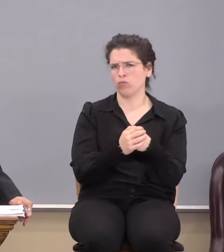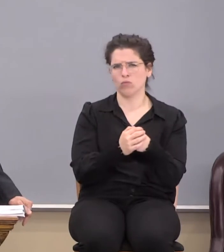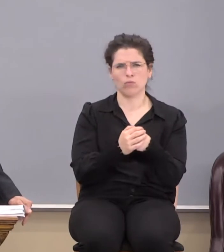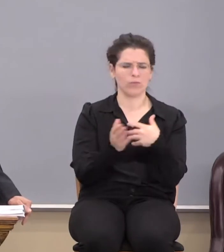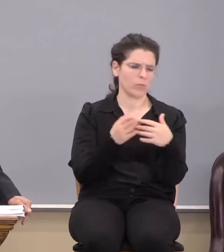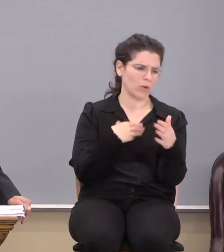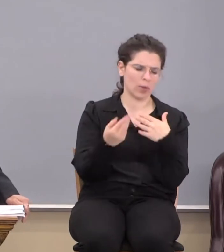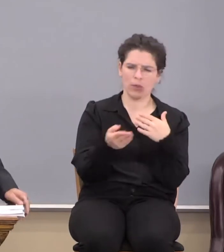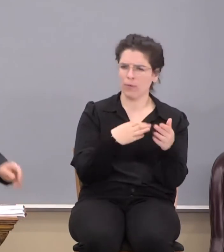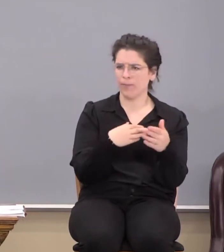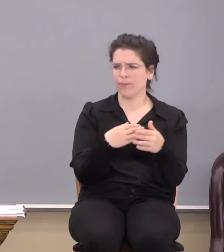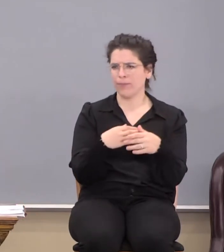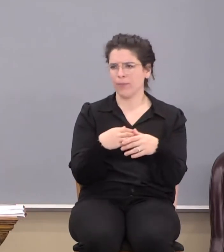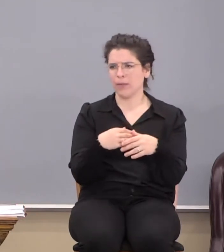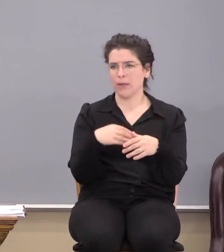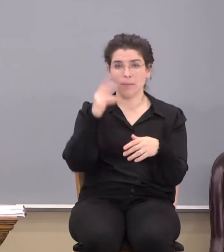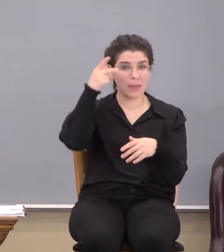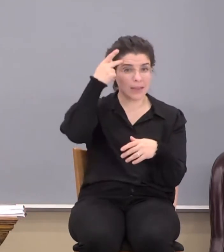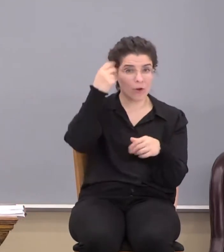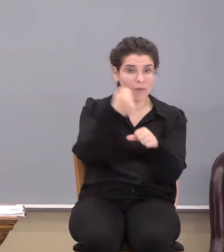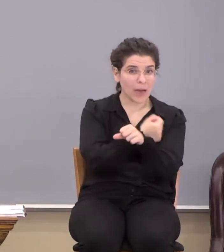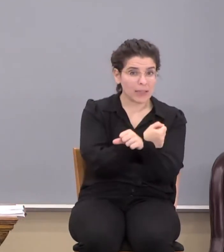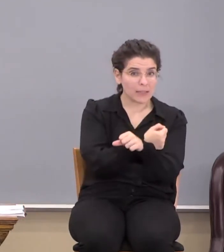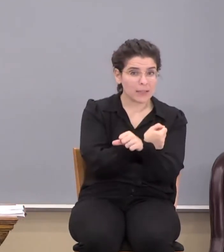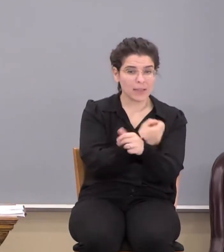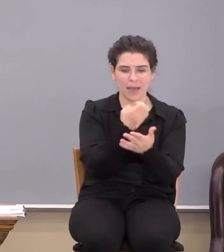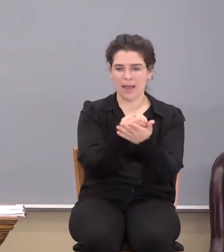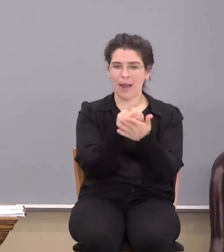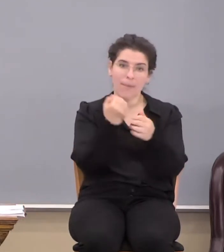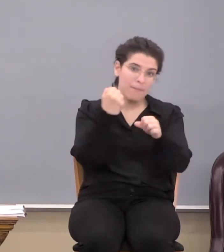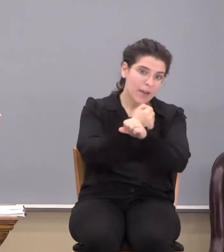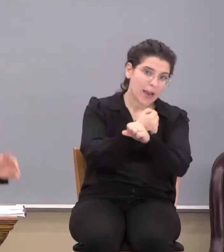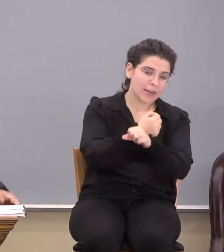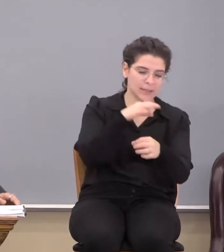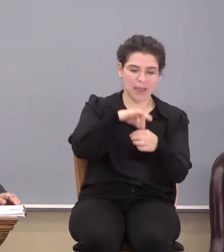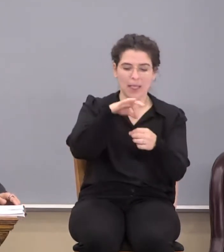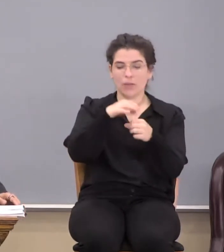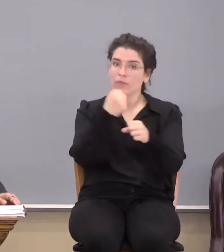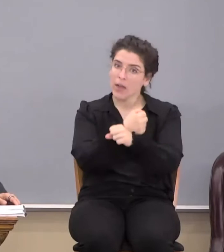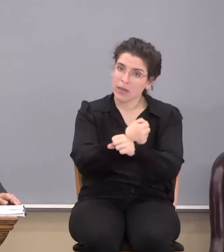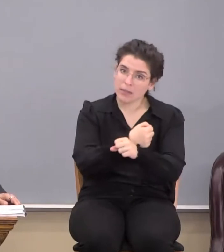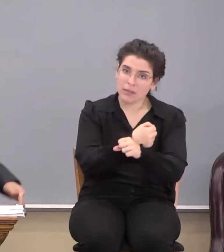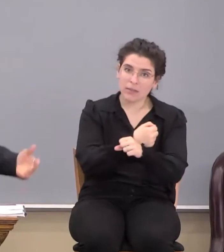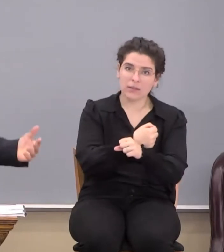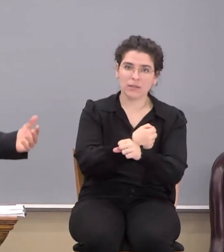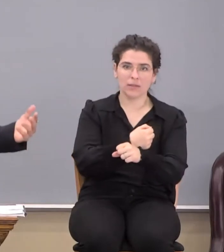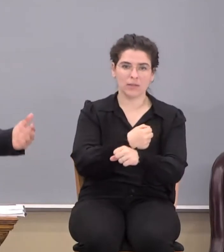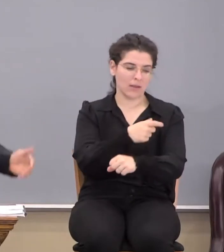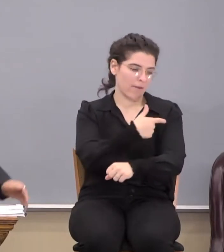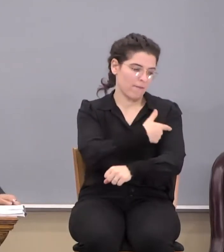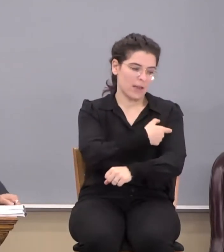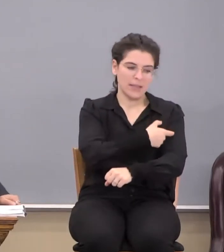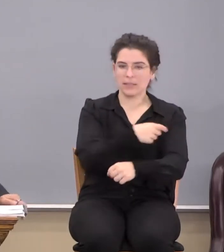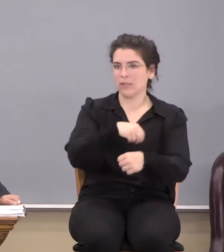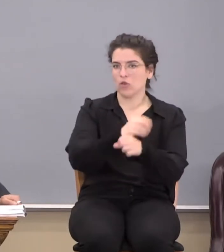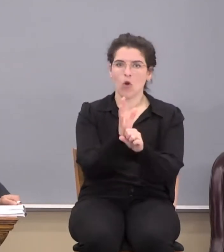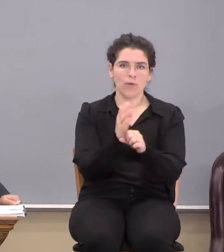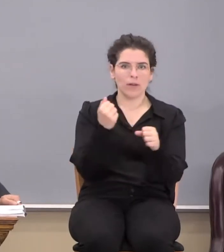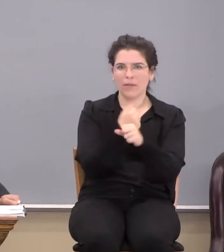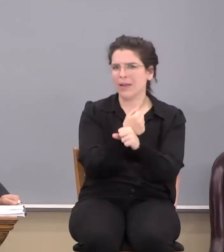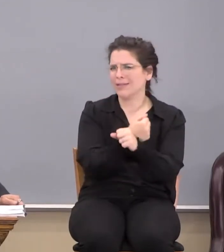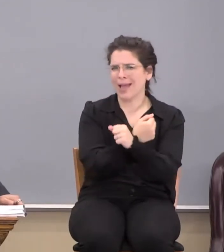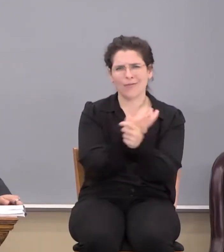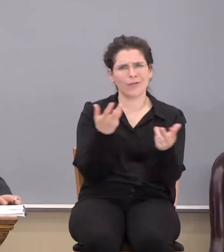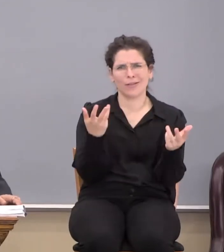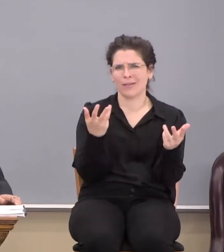Whether it's, say, political fights, economic fights, election fights, vaccine, COVID fights, all kinds of stuff.